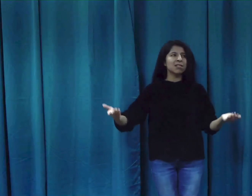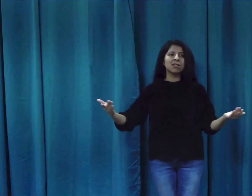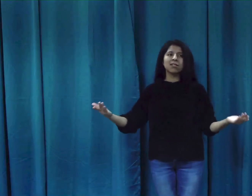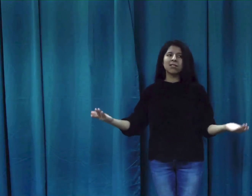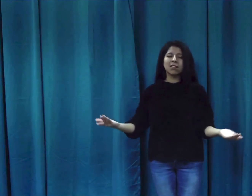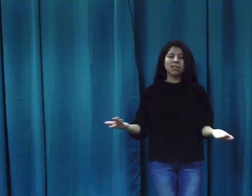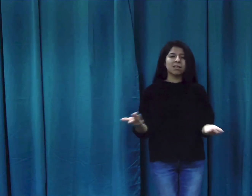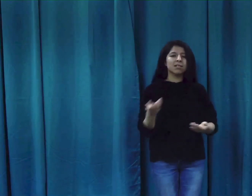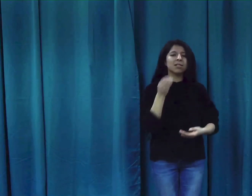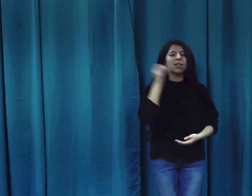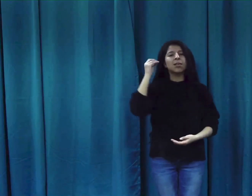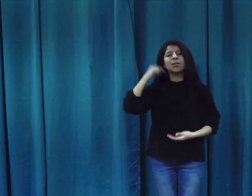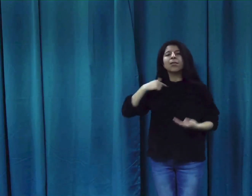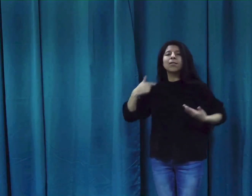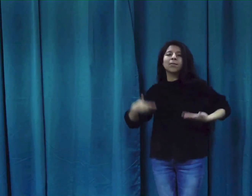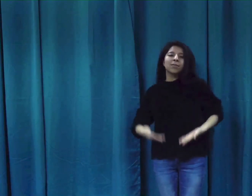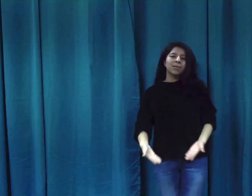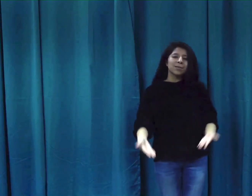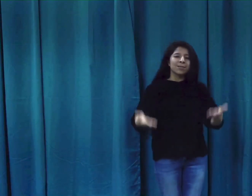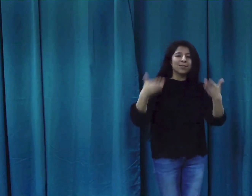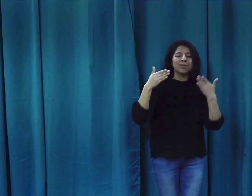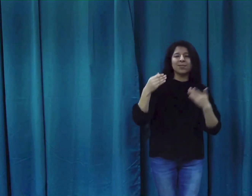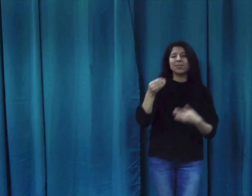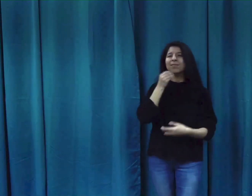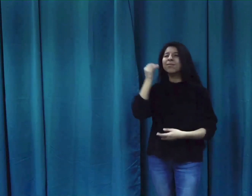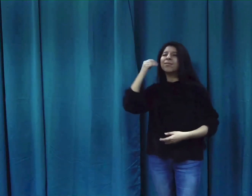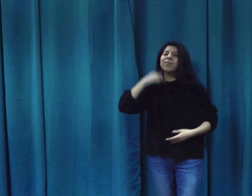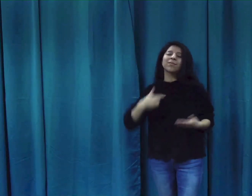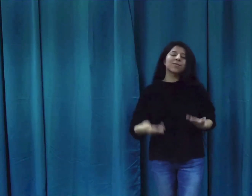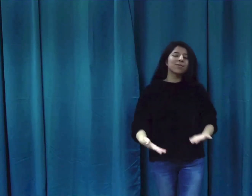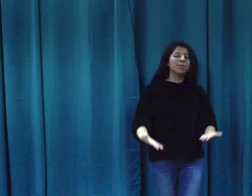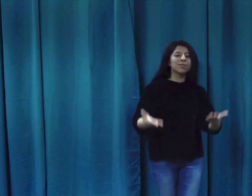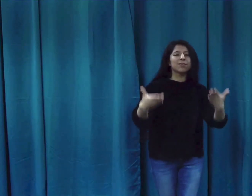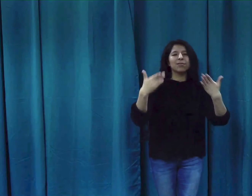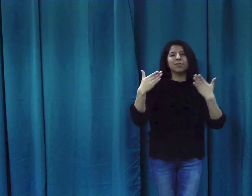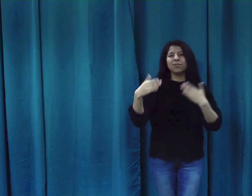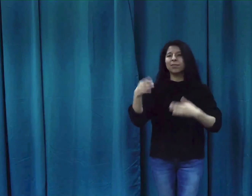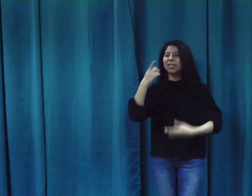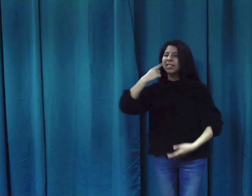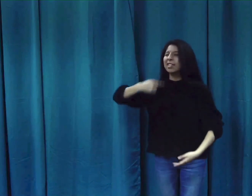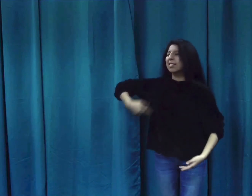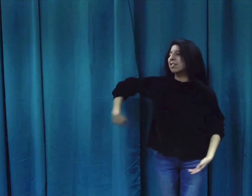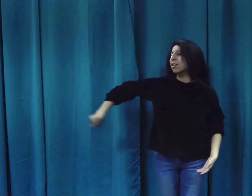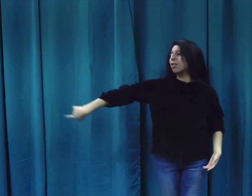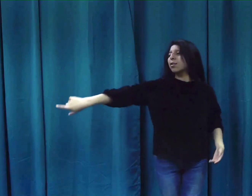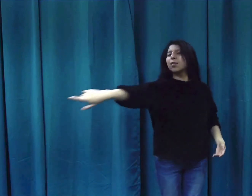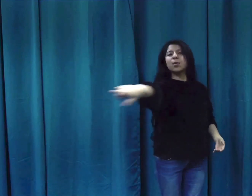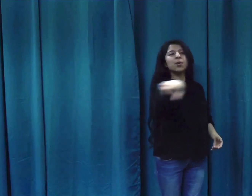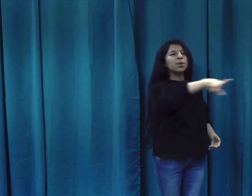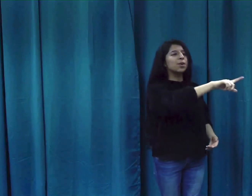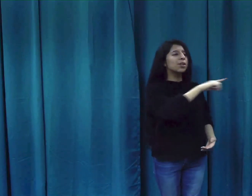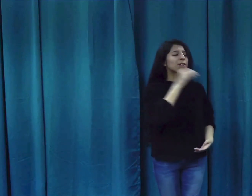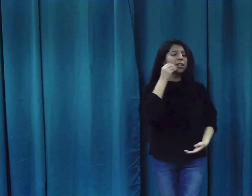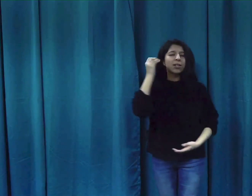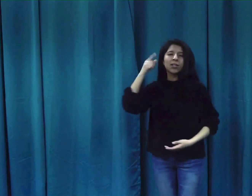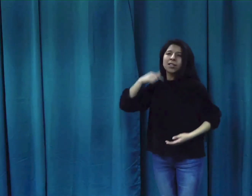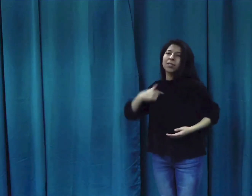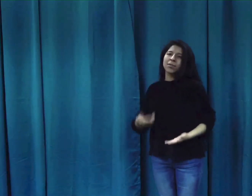takes I'm coming home, I'm coming home Tell the world I'm coming